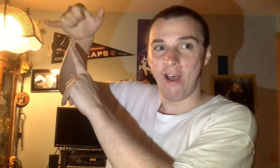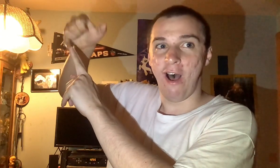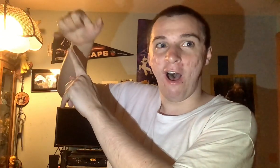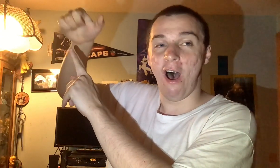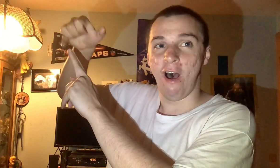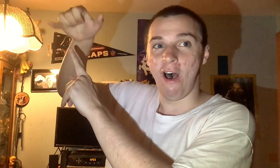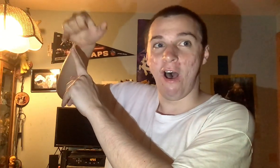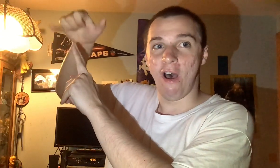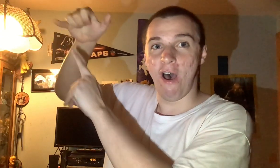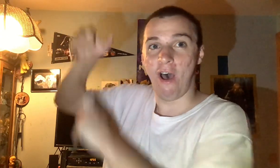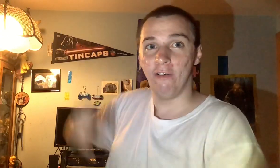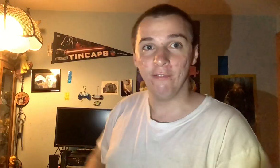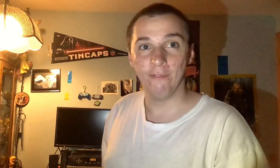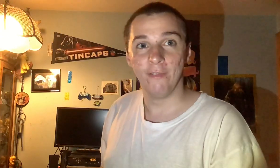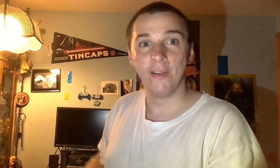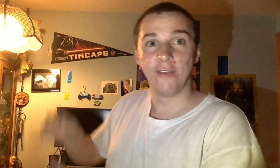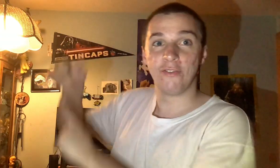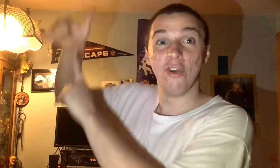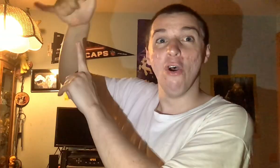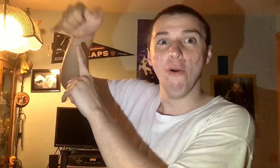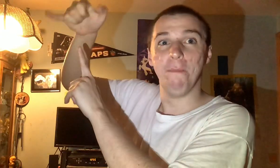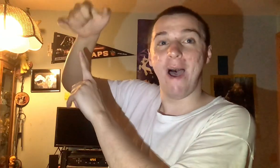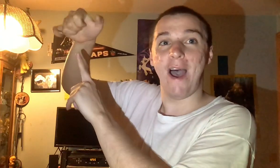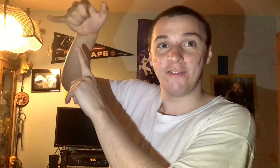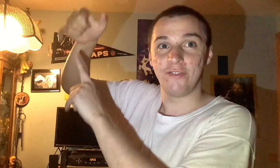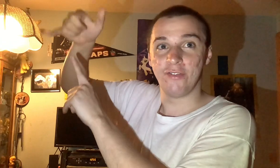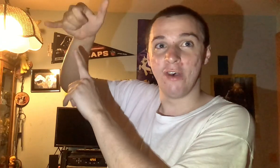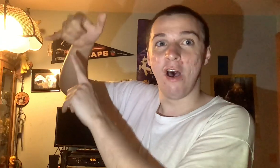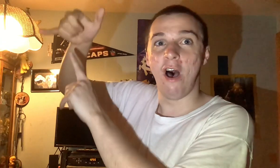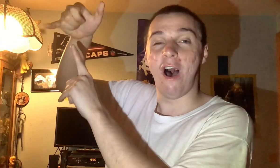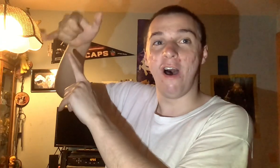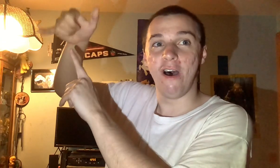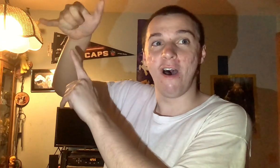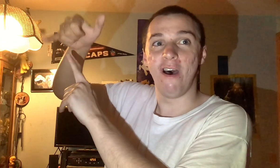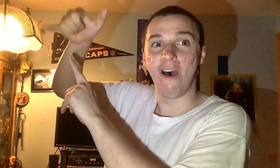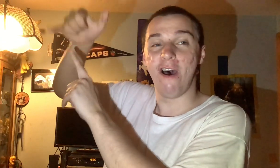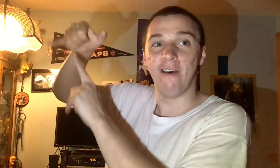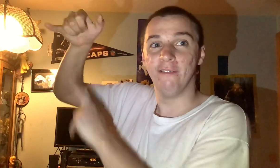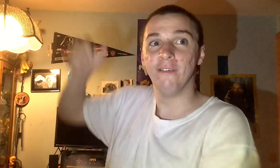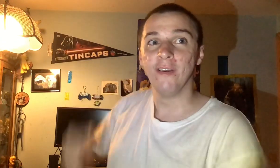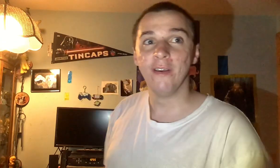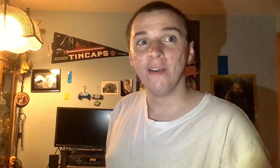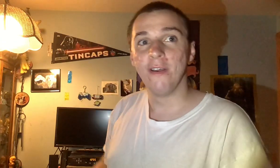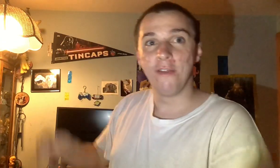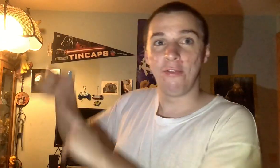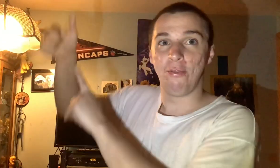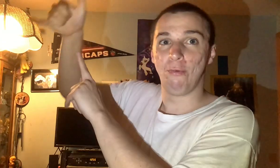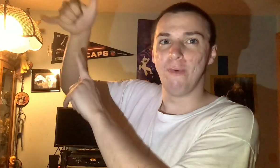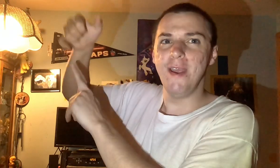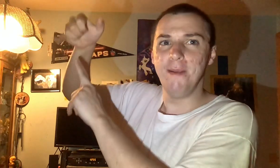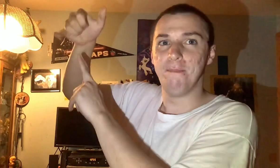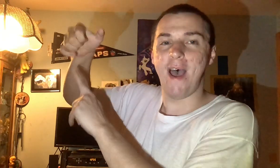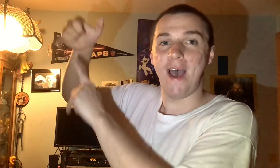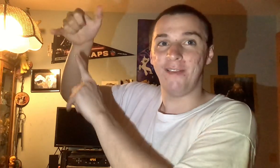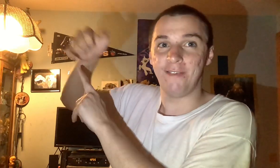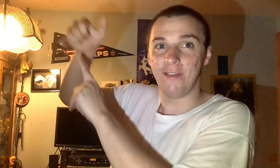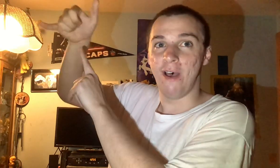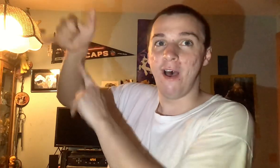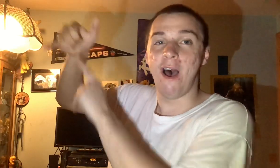ha ha ha. Two bats, ha ha ha. Three bats, ha